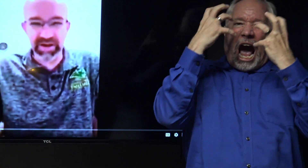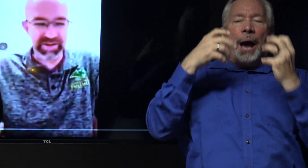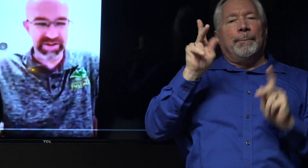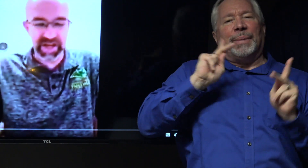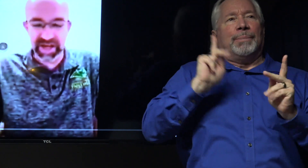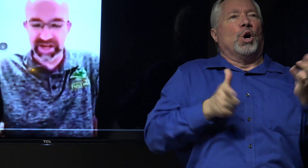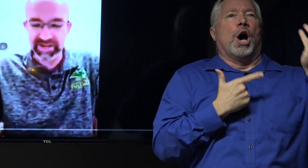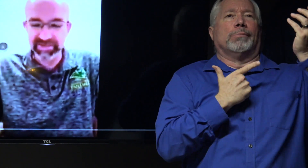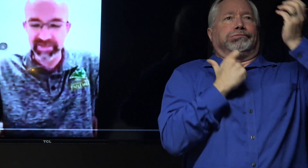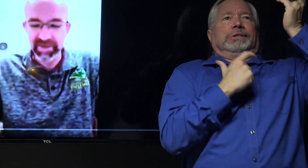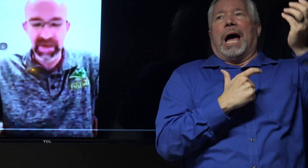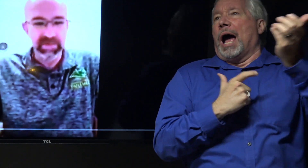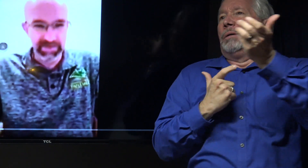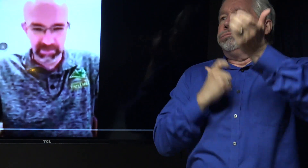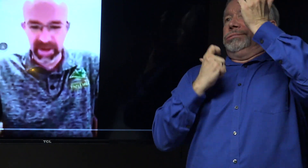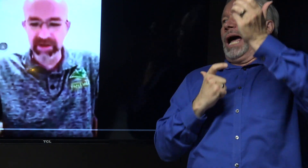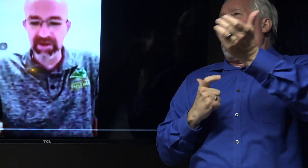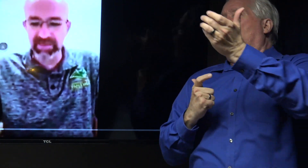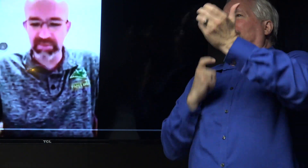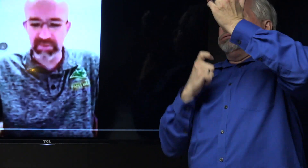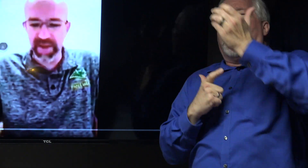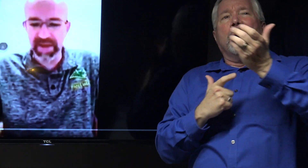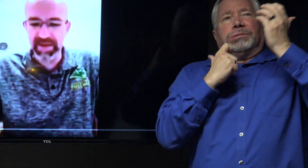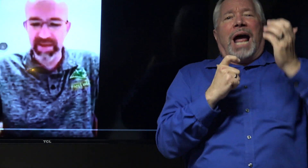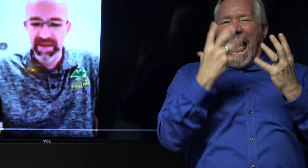the air, into the sky. People were angry, and people were mad.